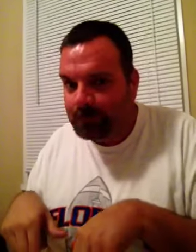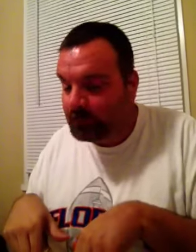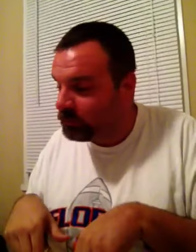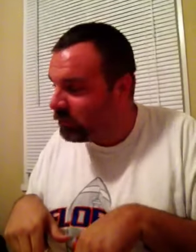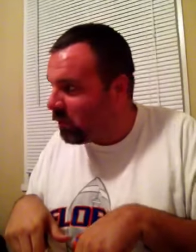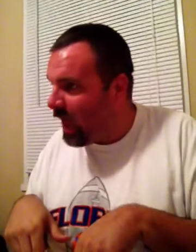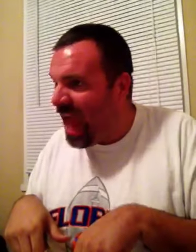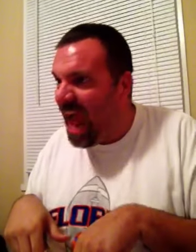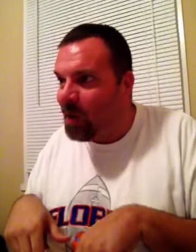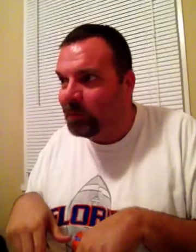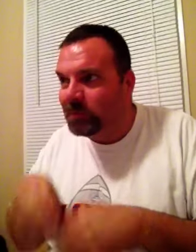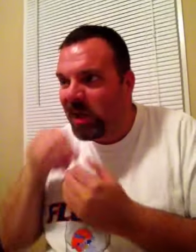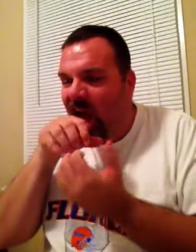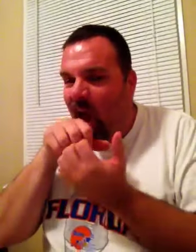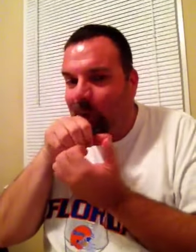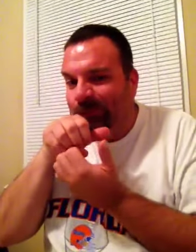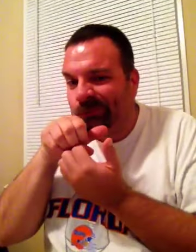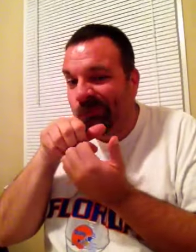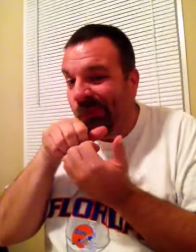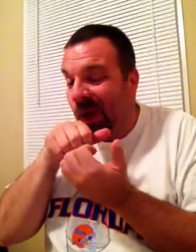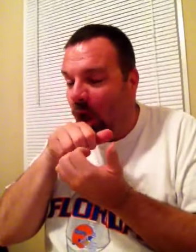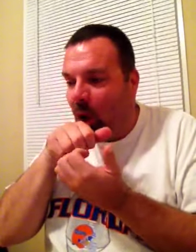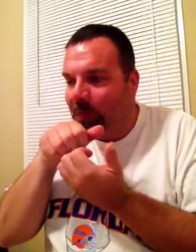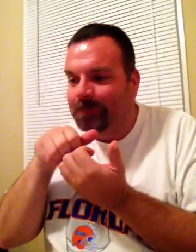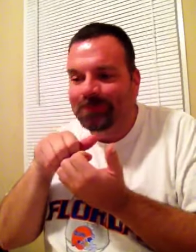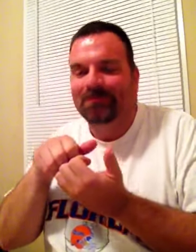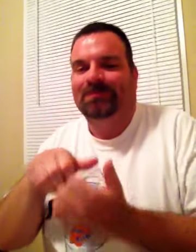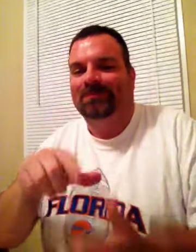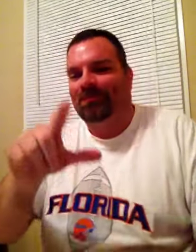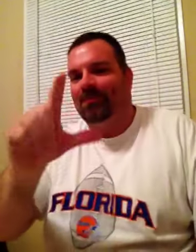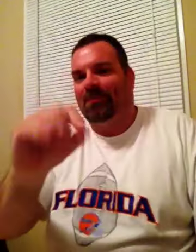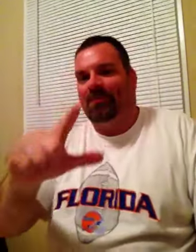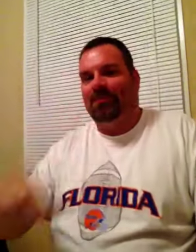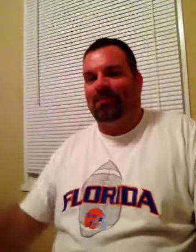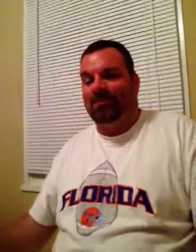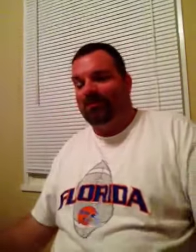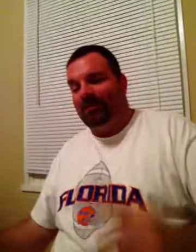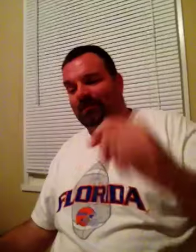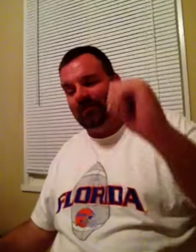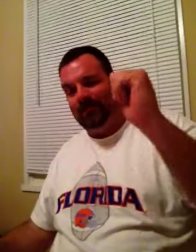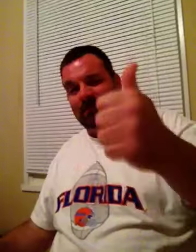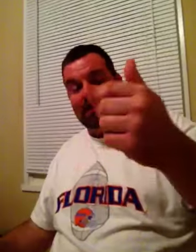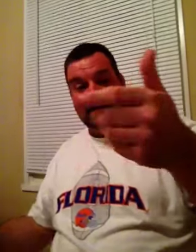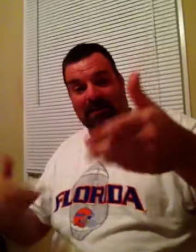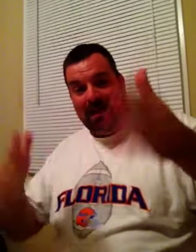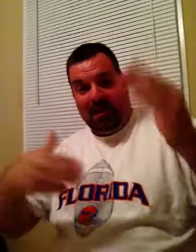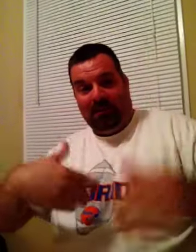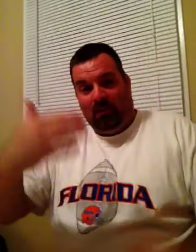Coming after you! All right, all right! Ready, set, go!